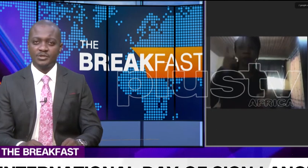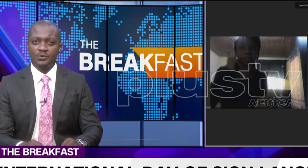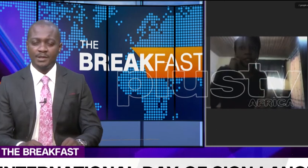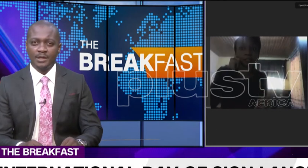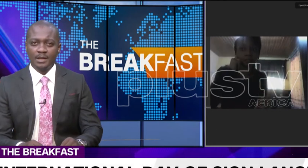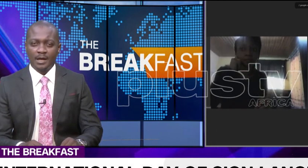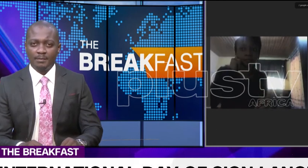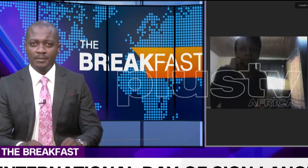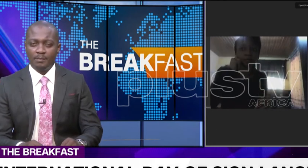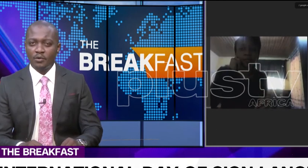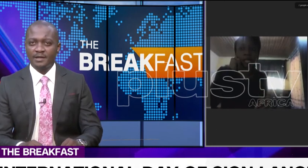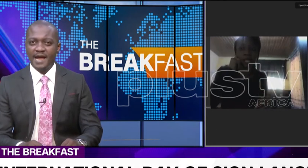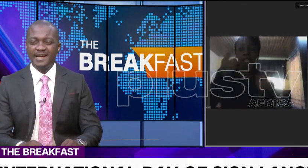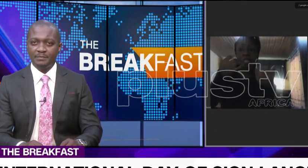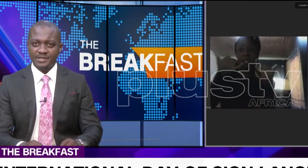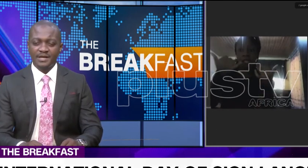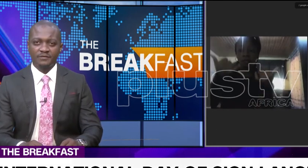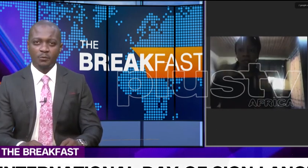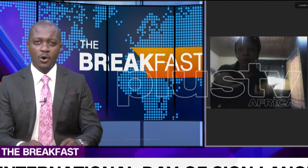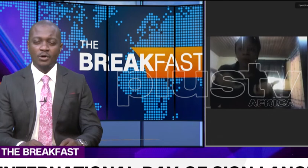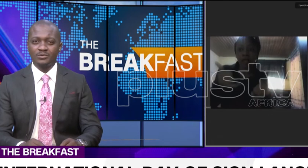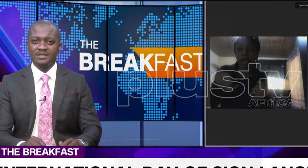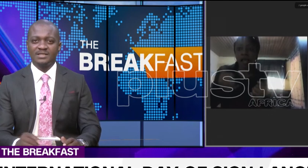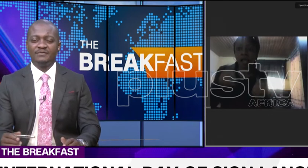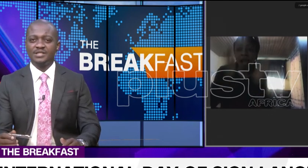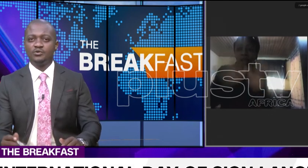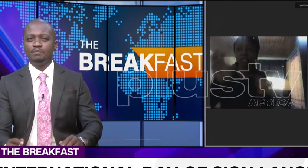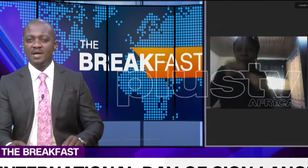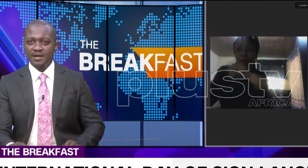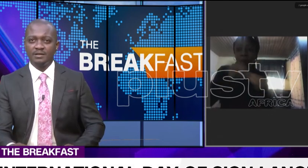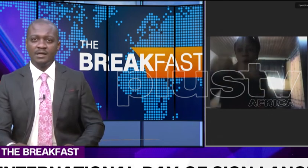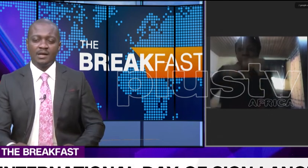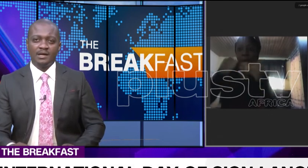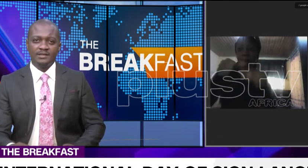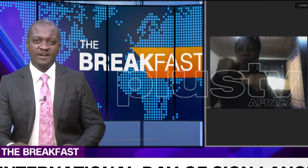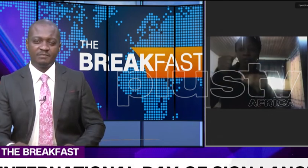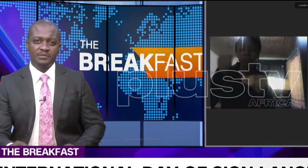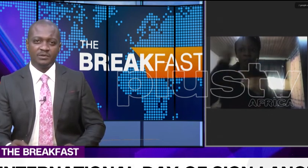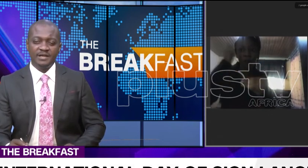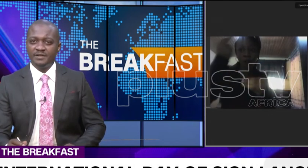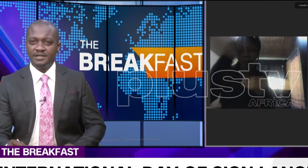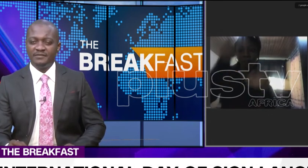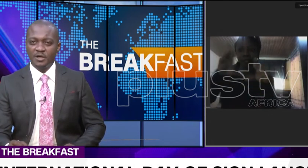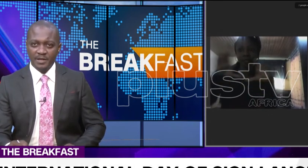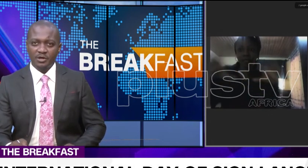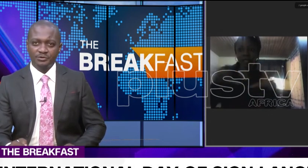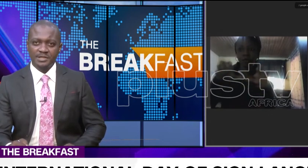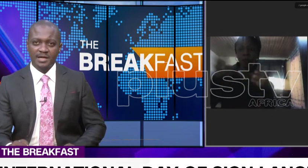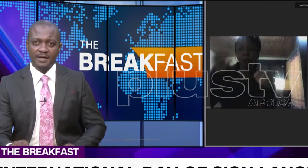doing. More than 80% of the world's 72 million deaf people live in developing countries like